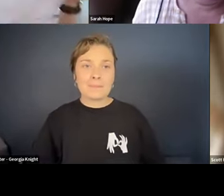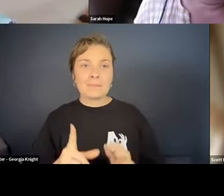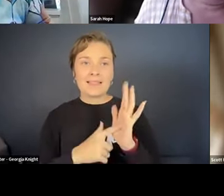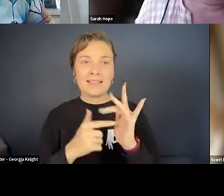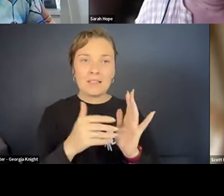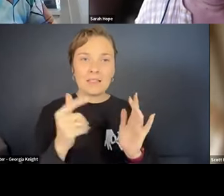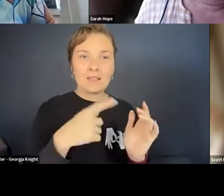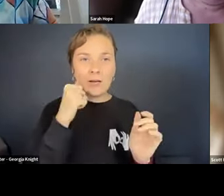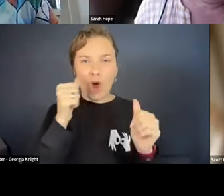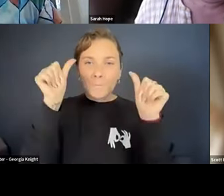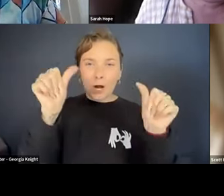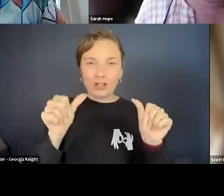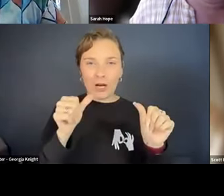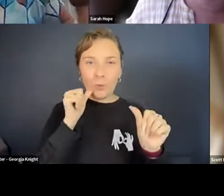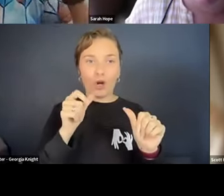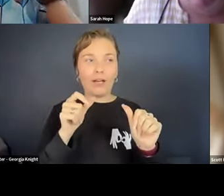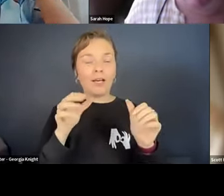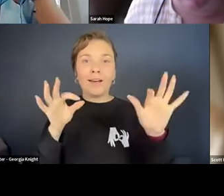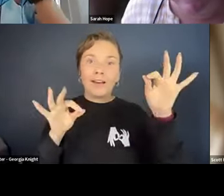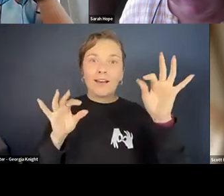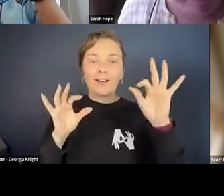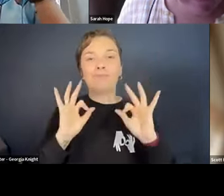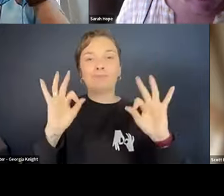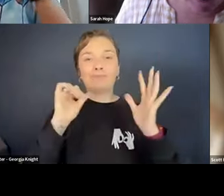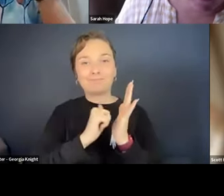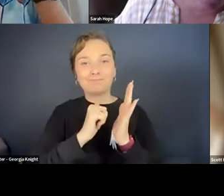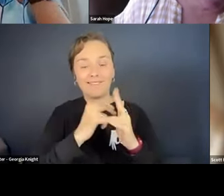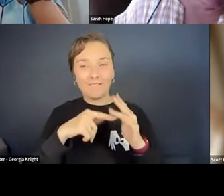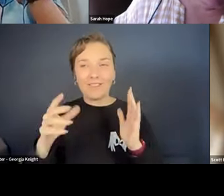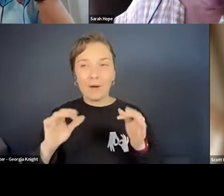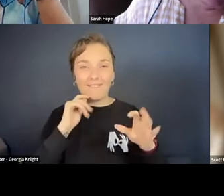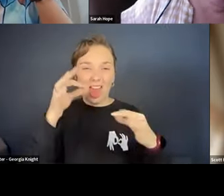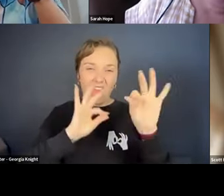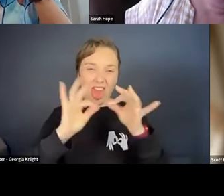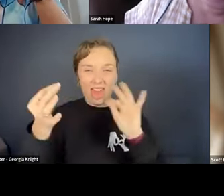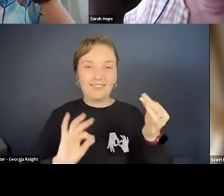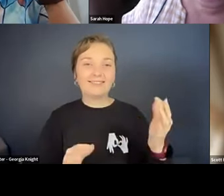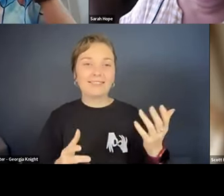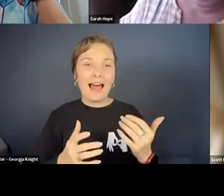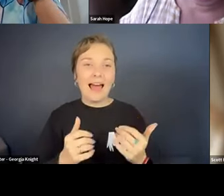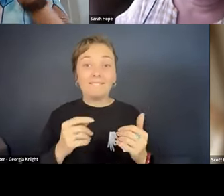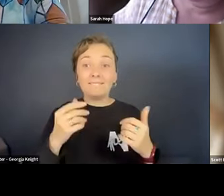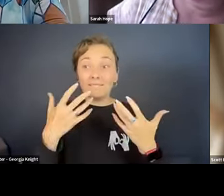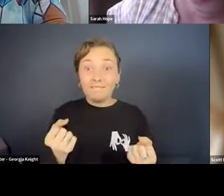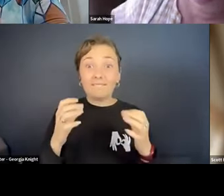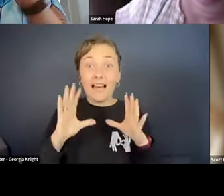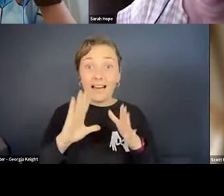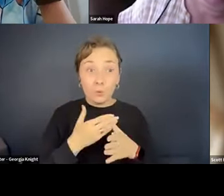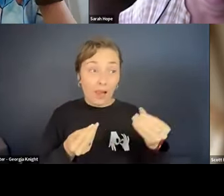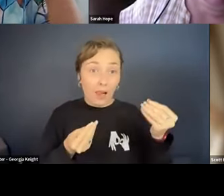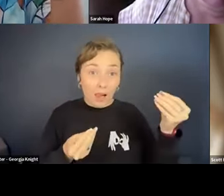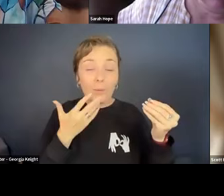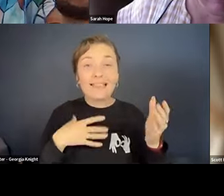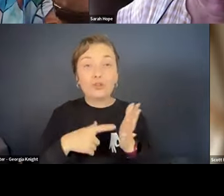that posters won't last as well, but I hear that there's still something physical there to start off with. And then when they need to